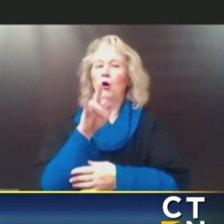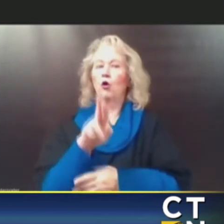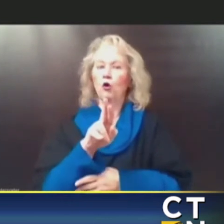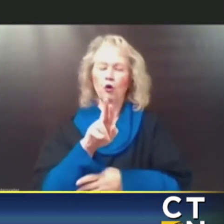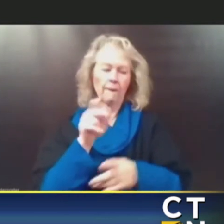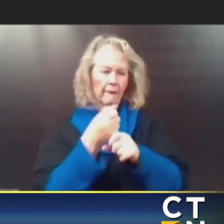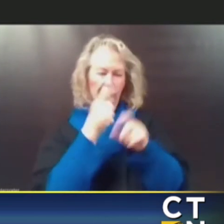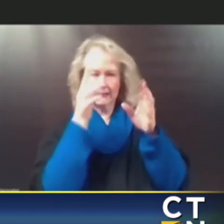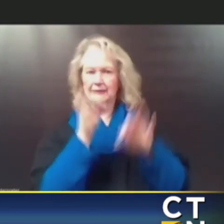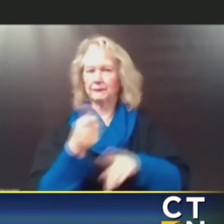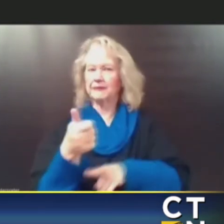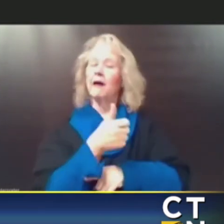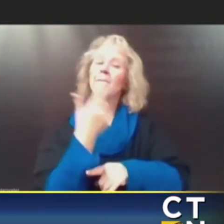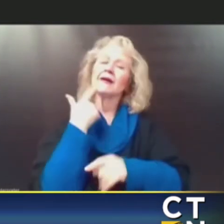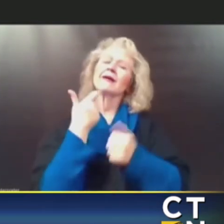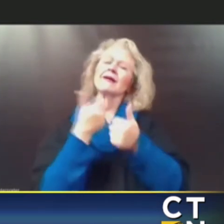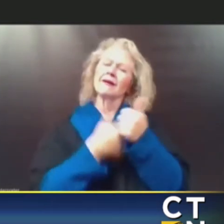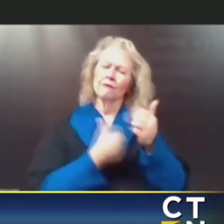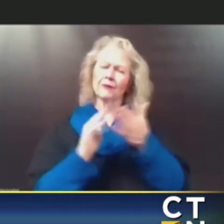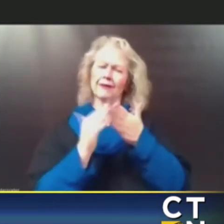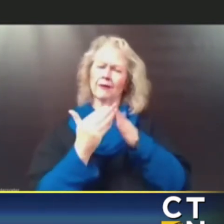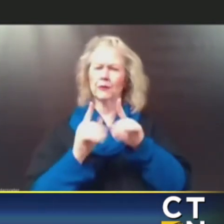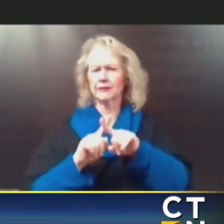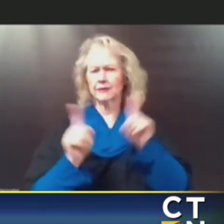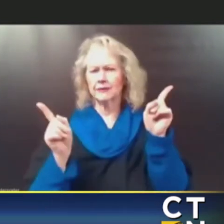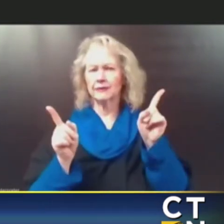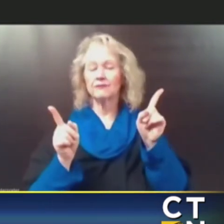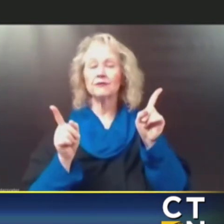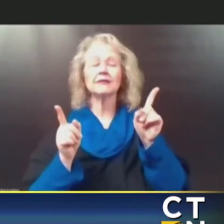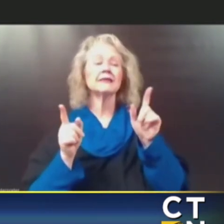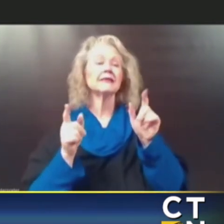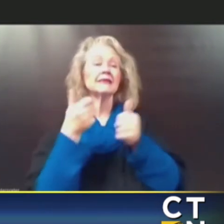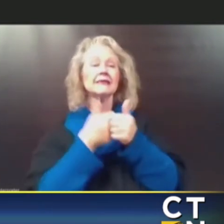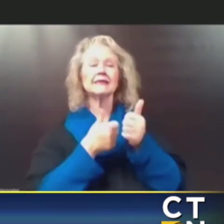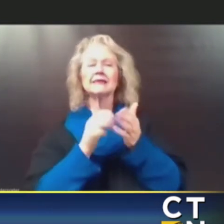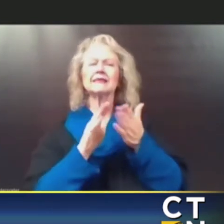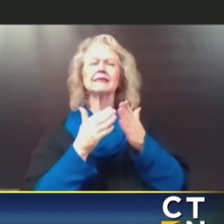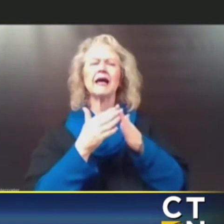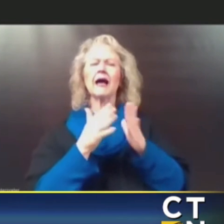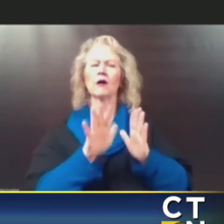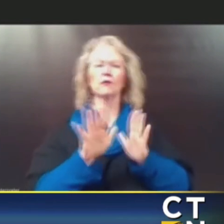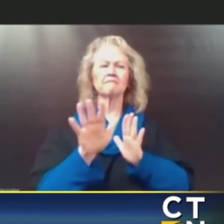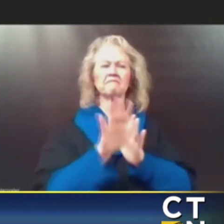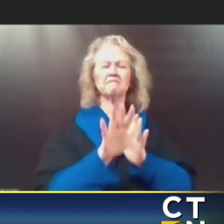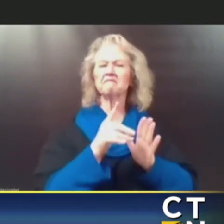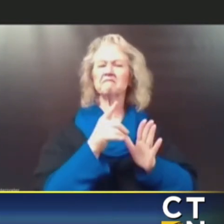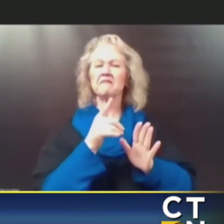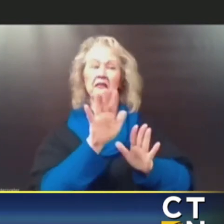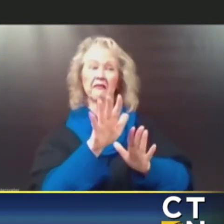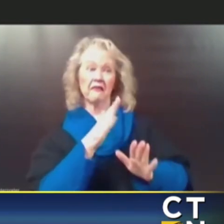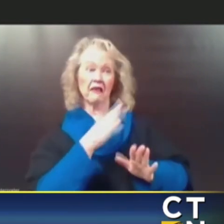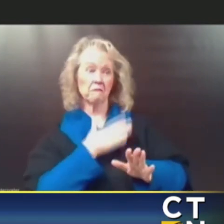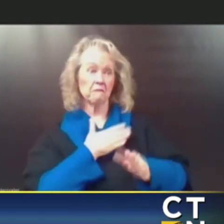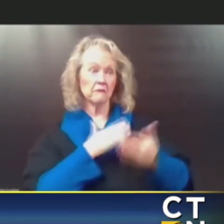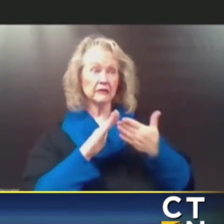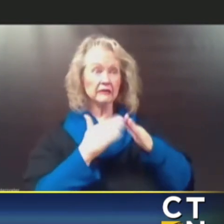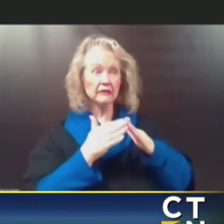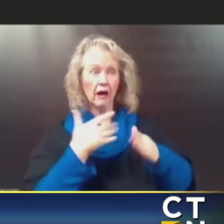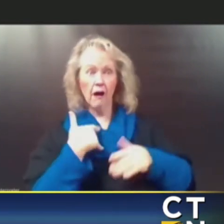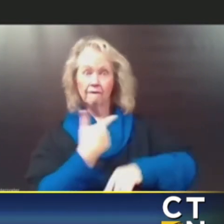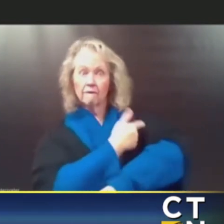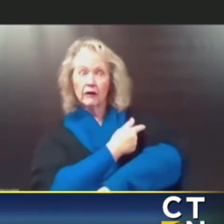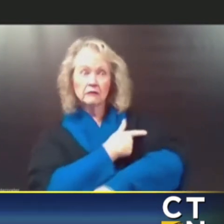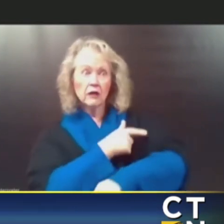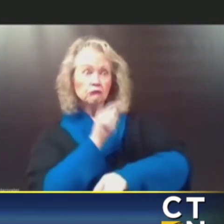because every town is different. Every town has a certain, um, different, um, sense of what the vaccinations is, what the risks are there.